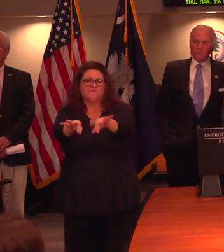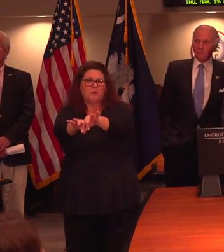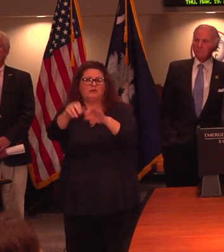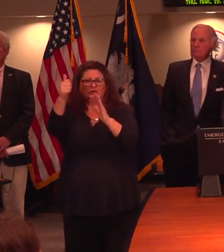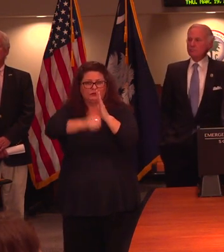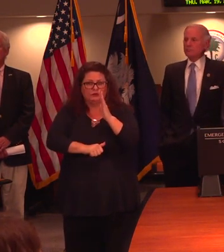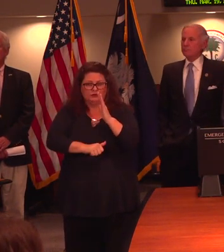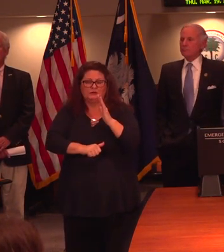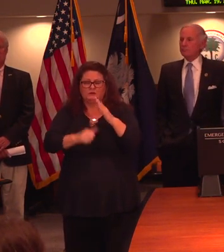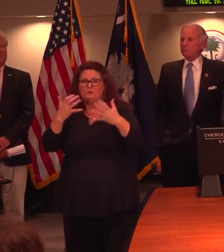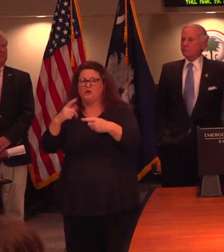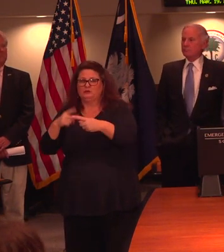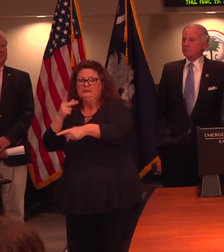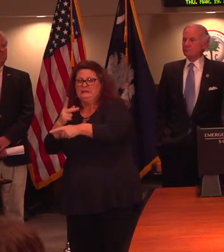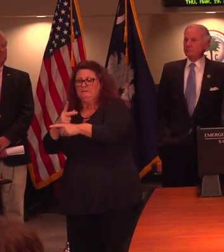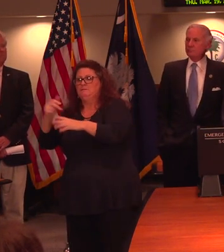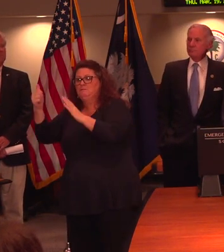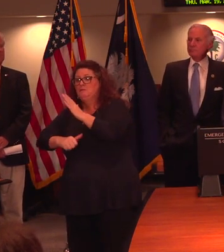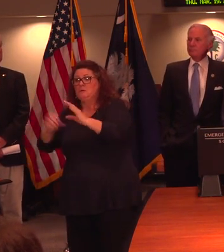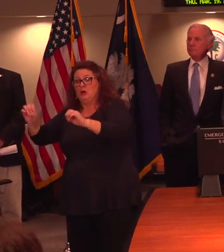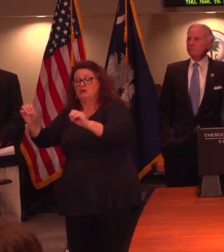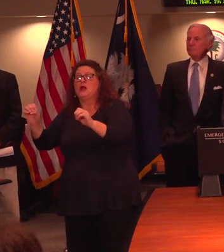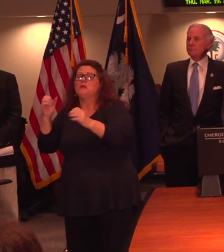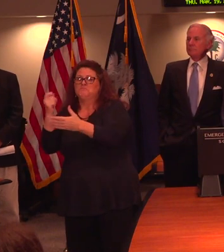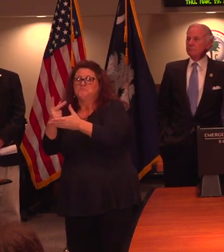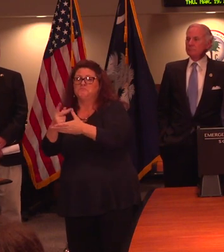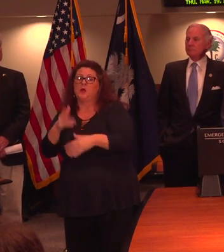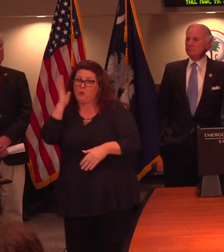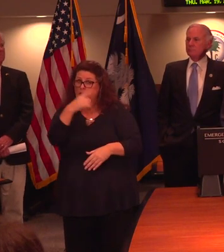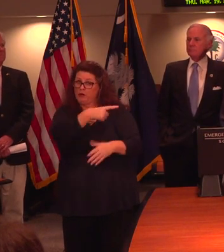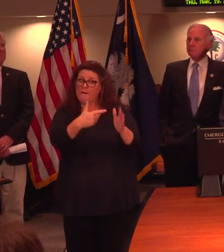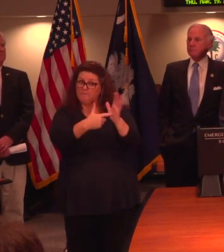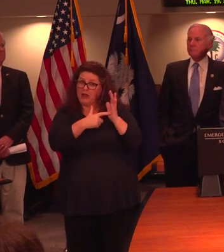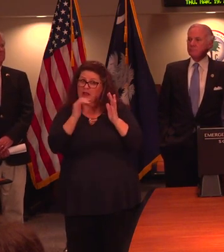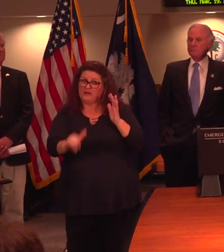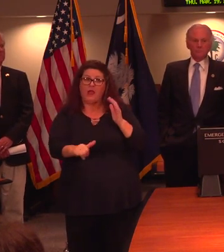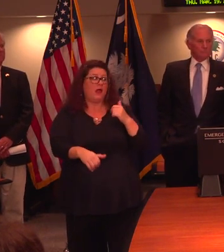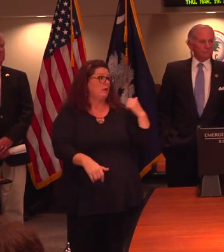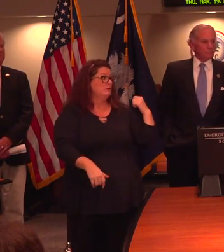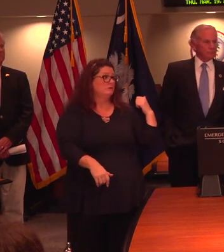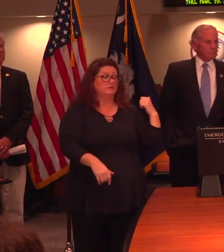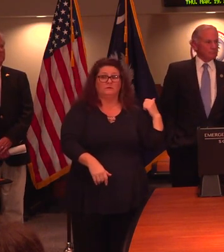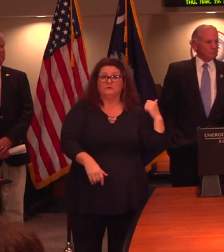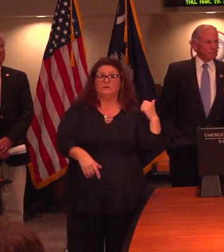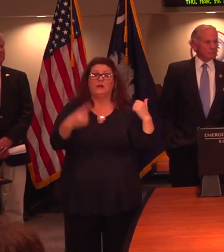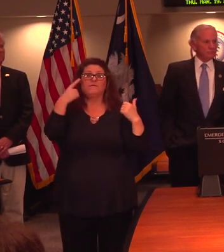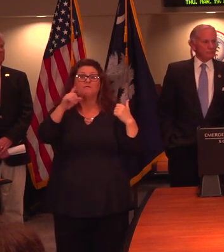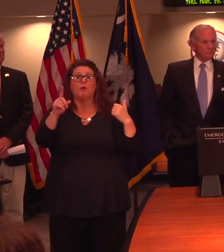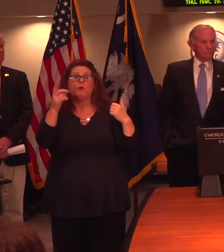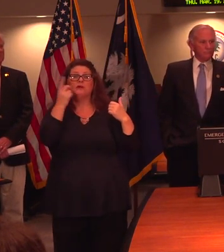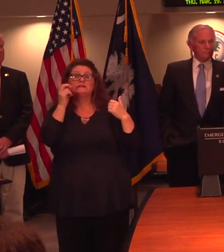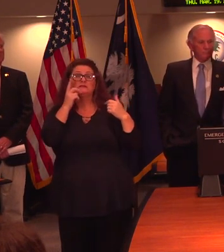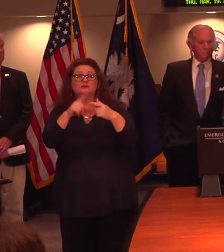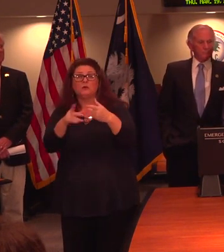and urgent dental work. Is that something that could be mandatory in South Carolina? I can't answer if that's mandatory for dental practices